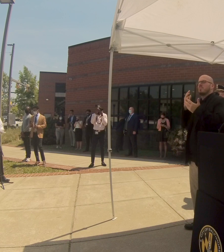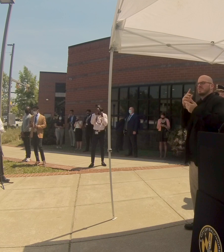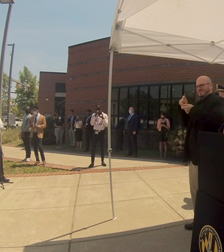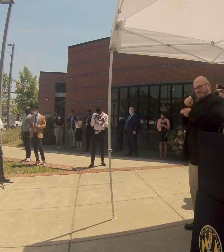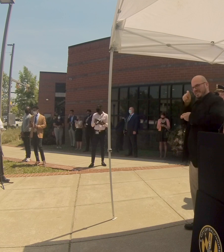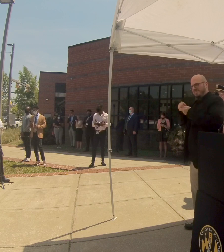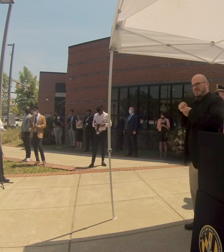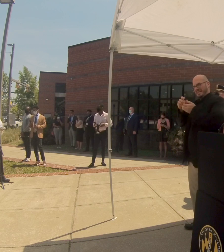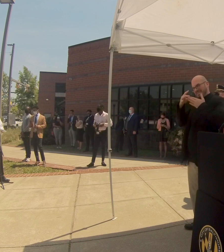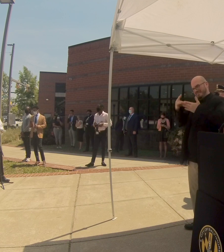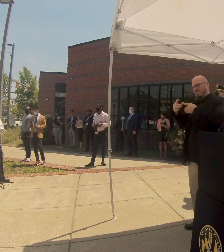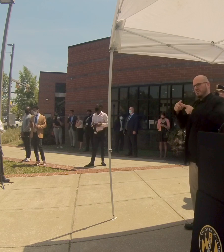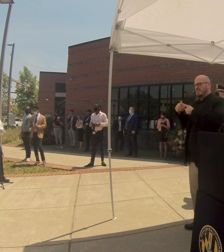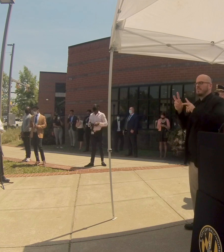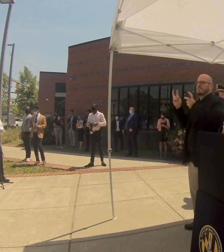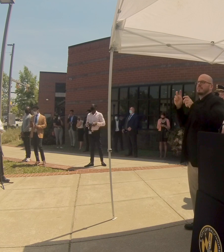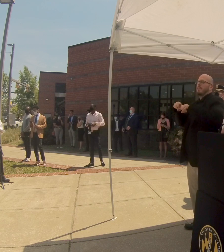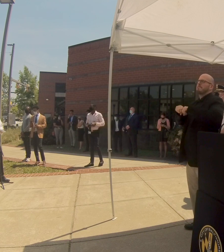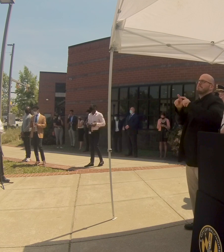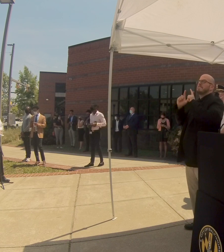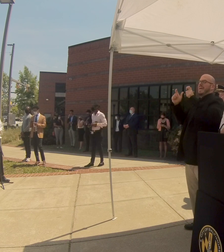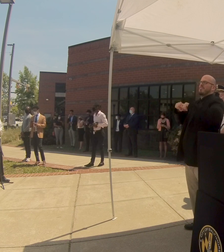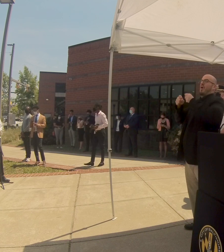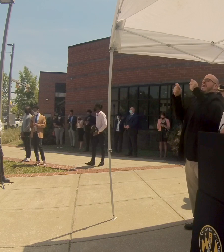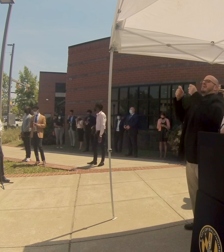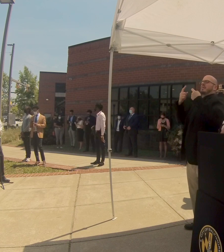led to him. What was the big break that you were seeking?